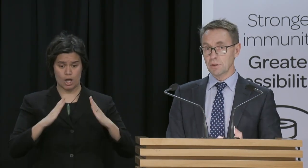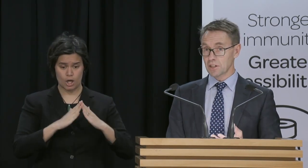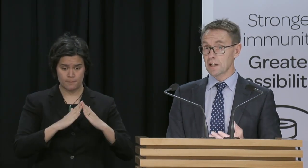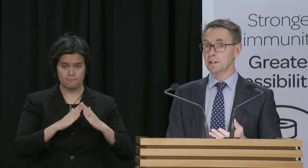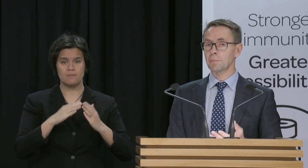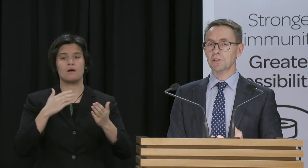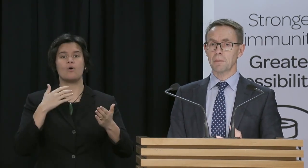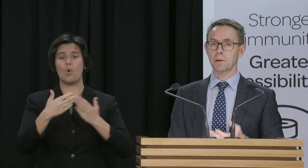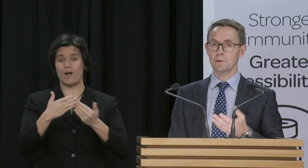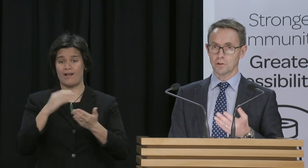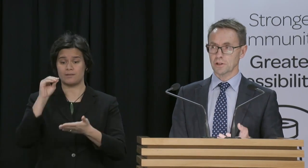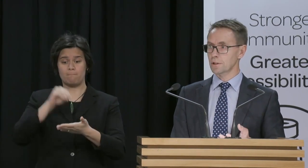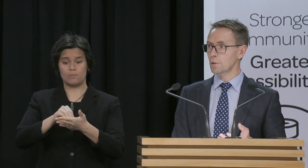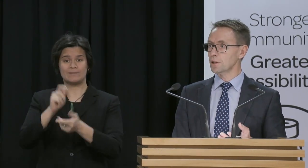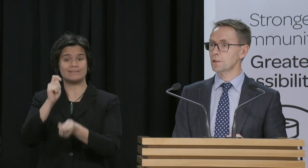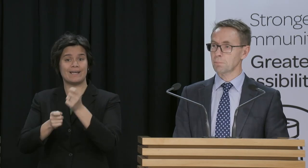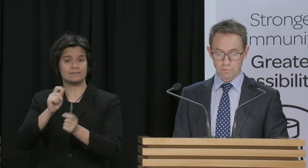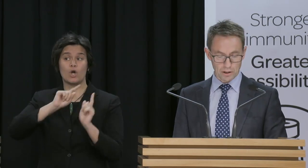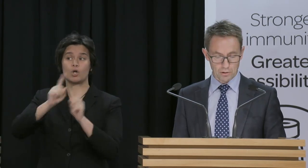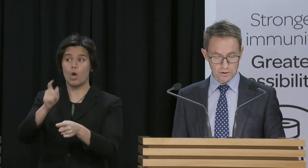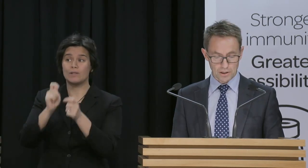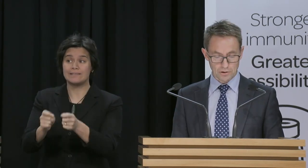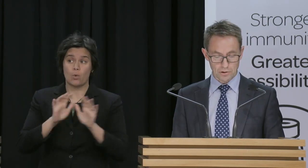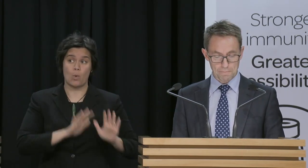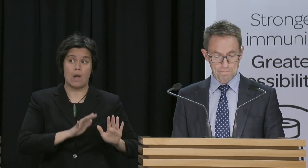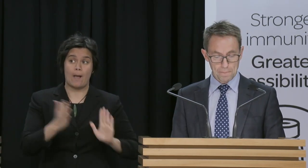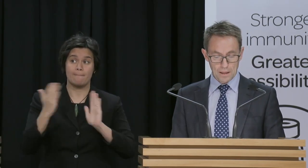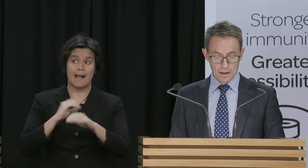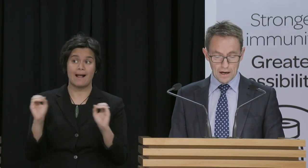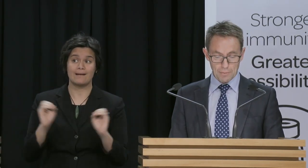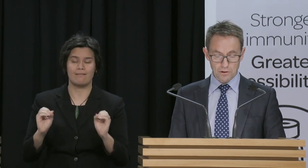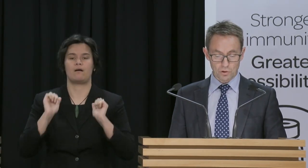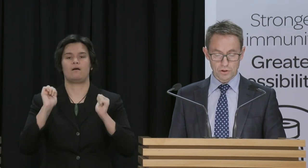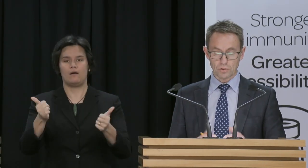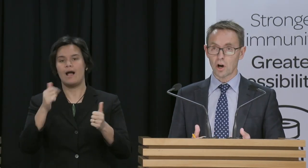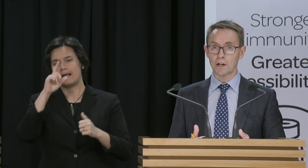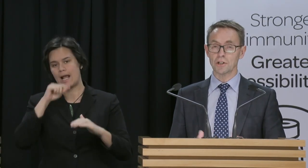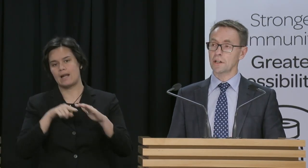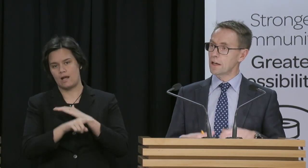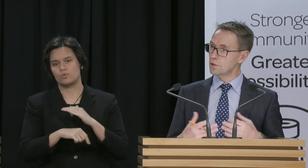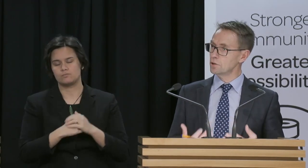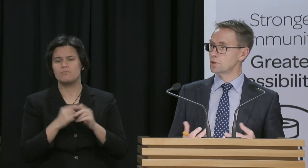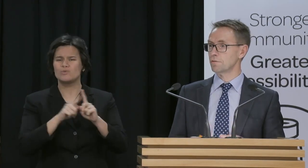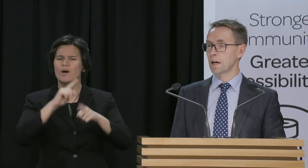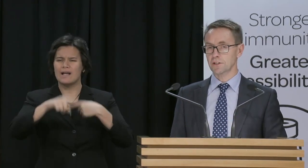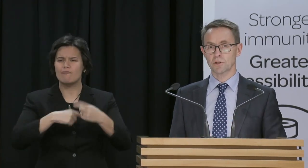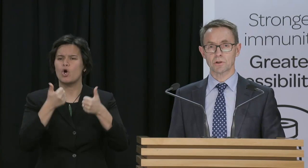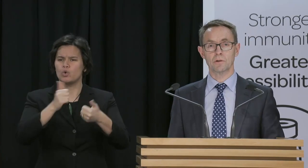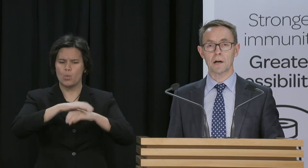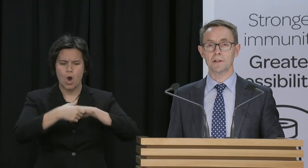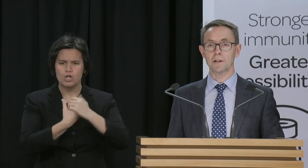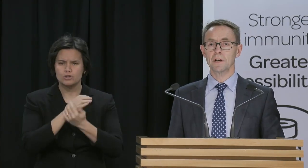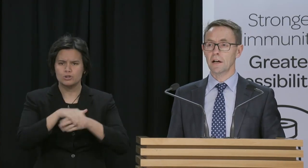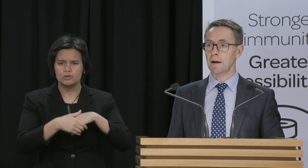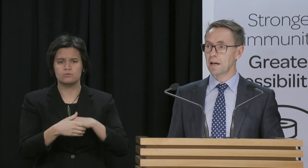Let's keep the scanning numbers up, not just in Wellington, but right across the country. And, of course, good hygiene and use of masks,